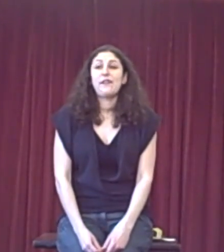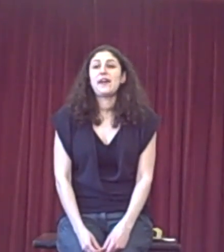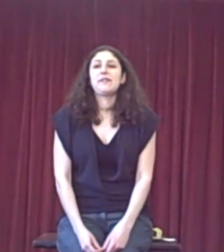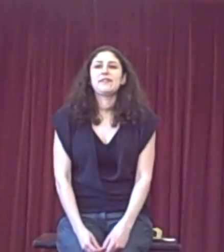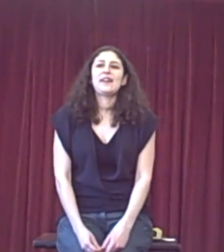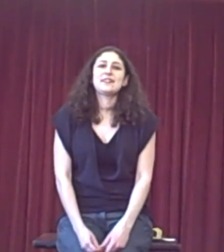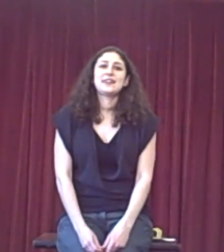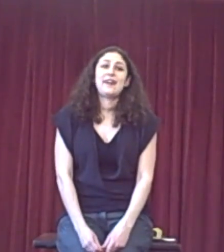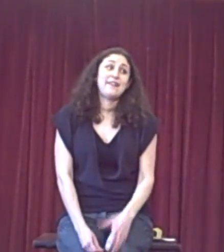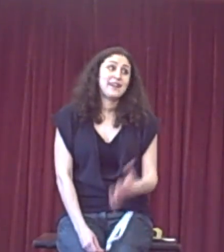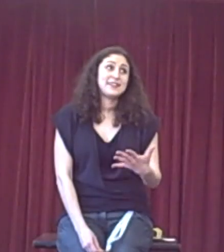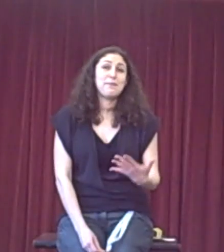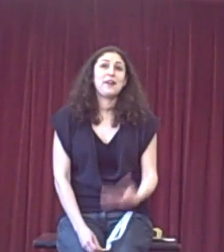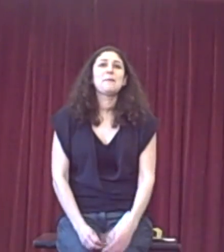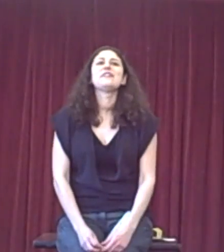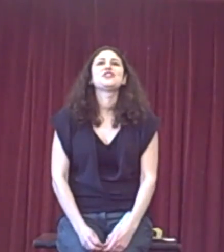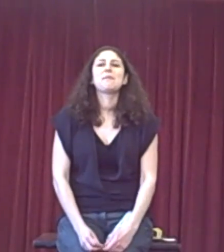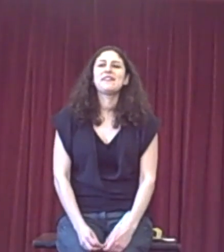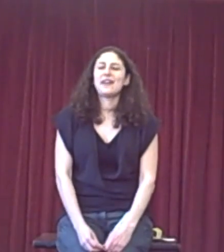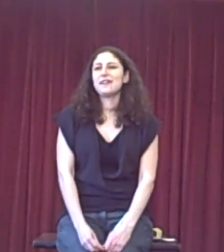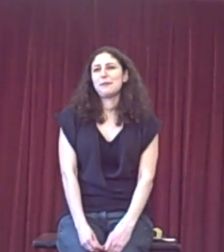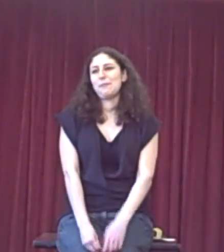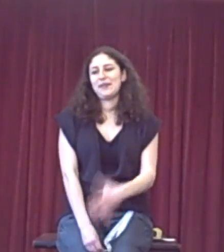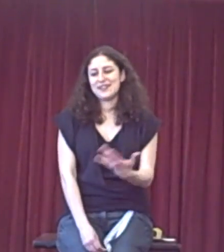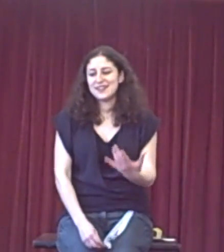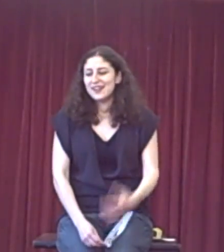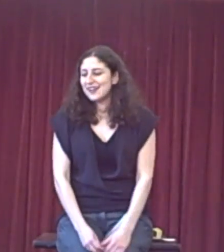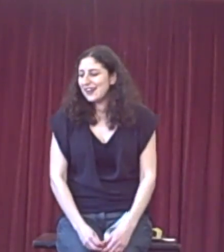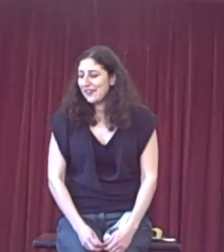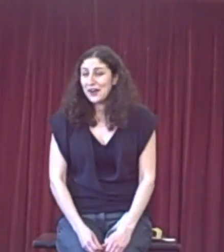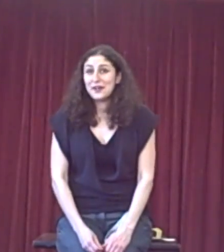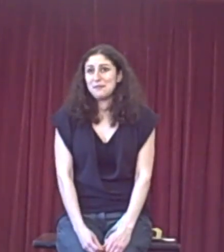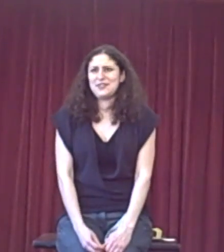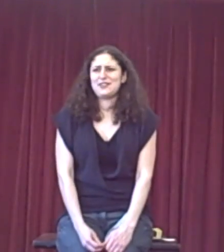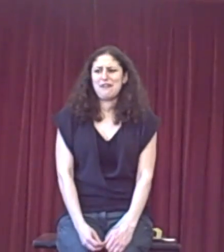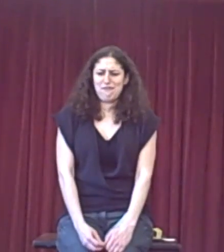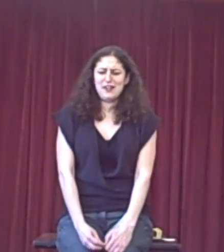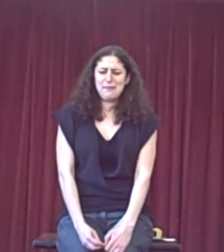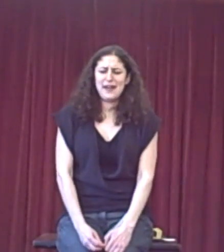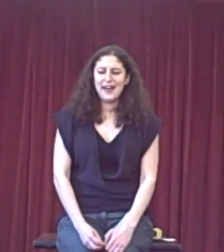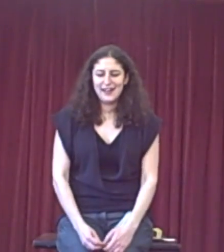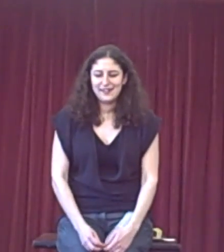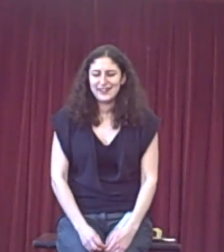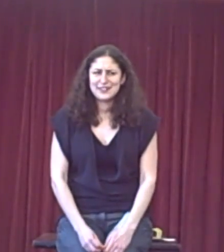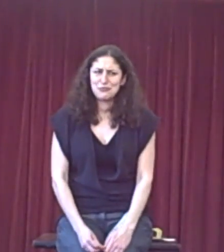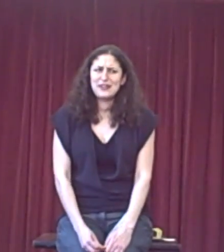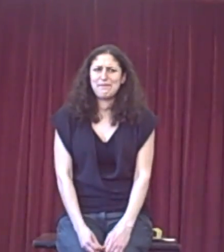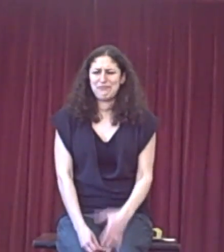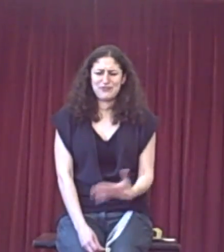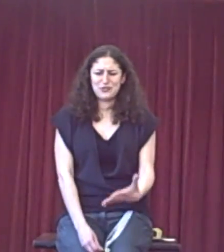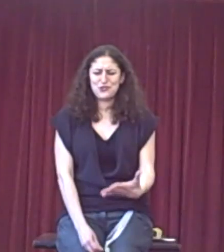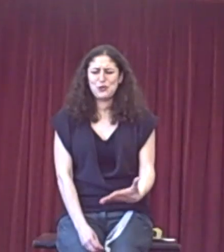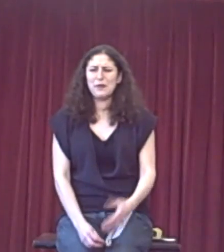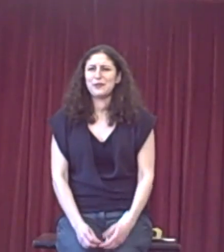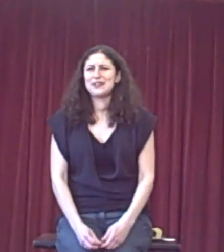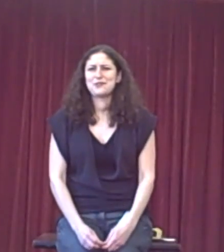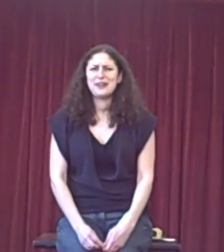wow, that Debbie, can't believe she made that argument because, you know, that argument's like really bad. Like, it's really sort of stupid or it's really